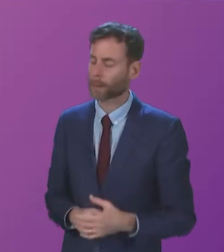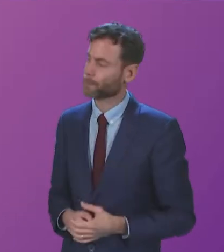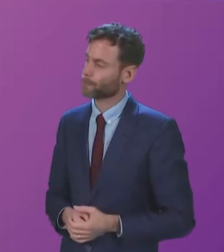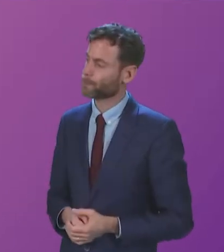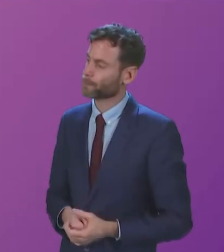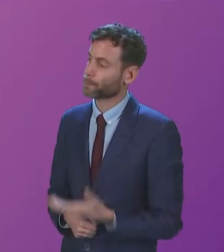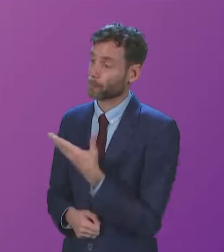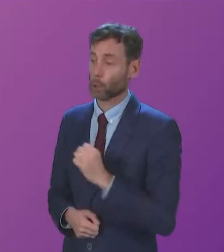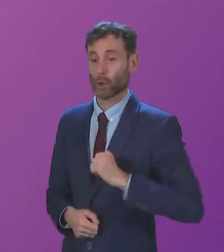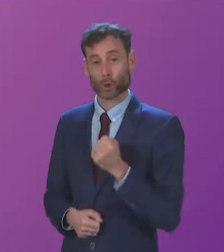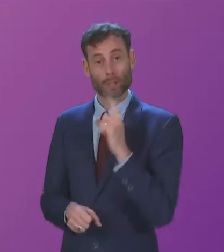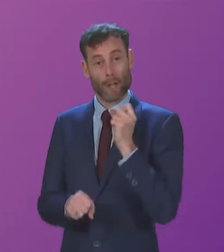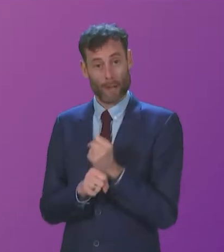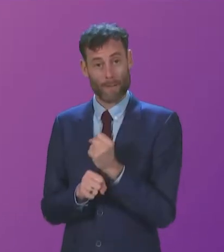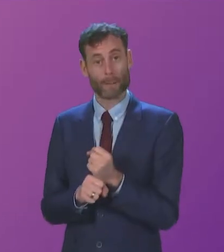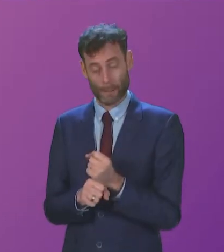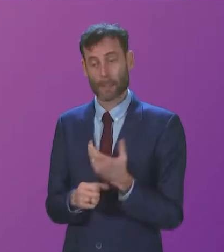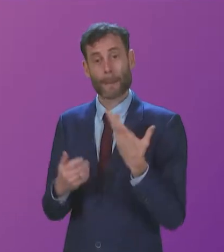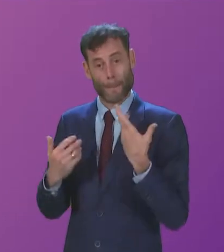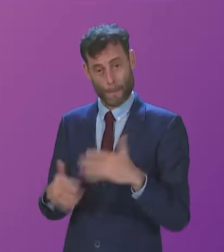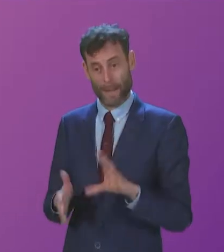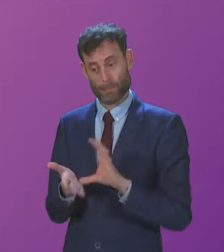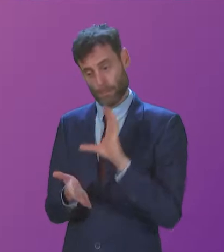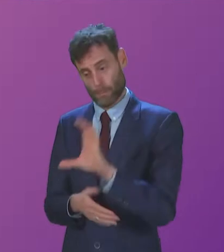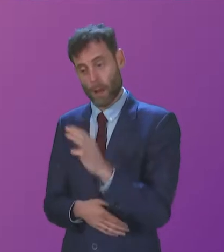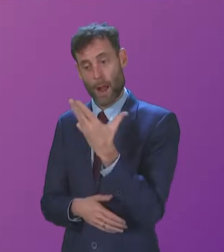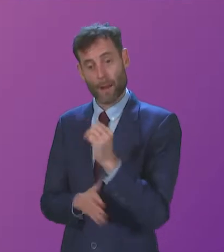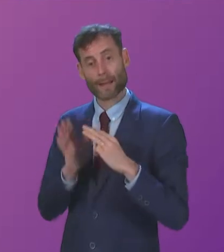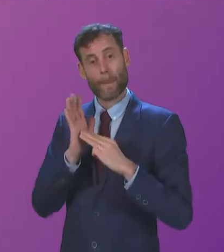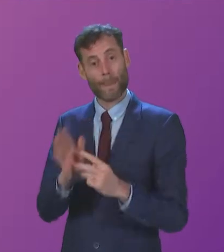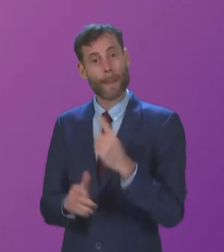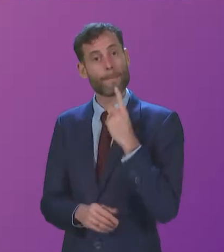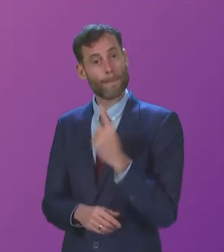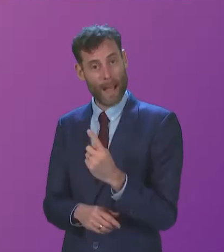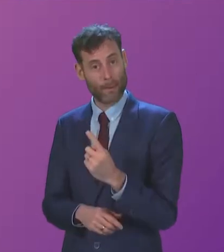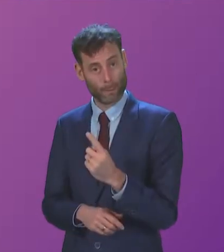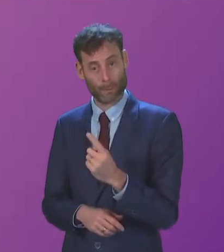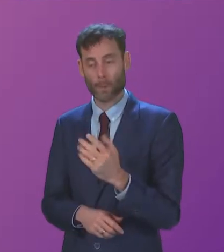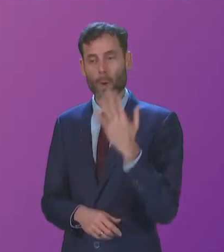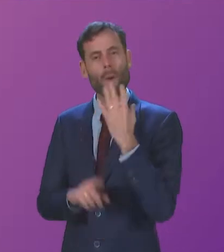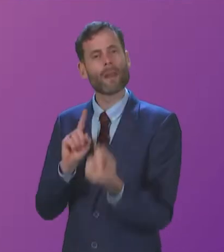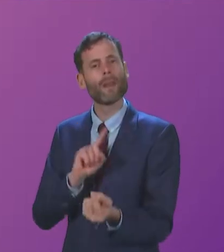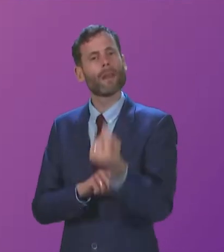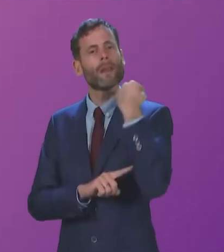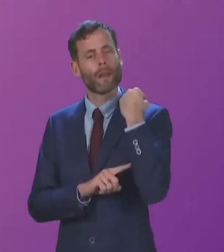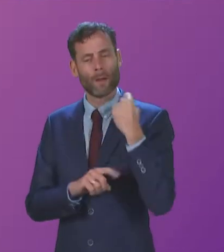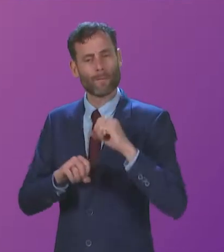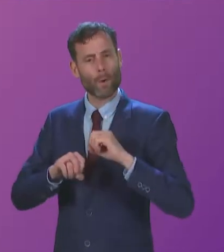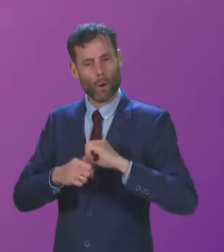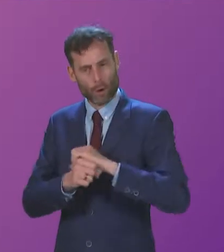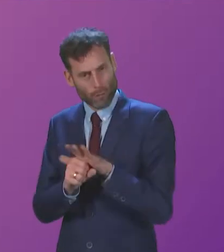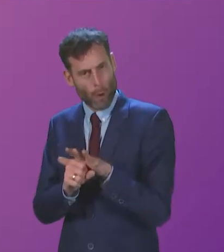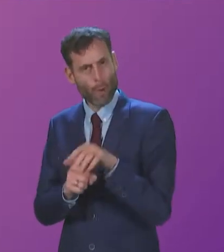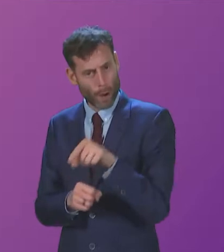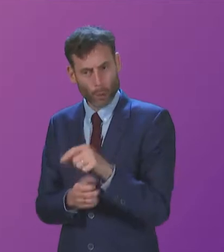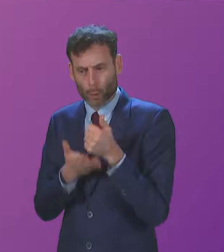that the Scottish Government has provided £90 million in the early days of the pandemic to support schools in